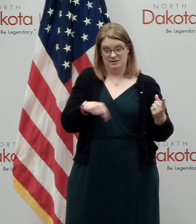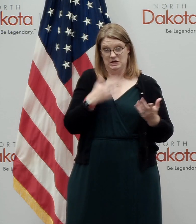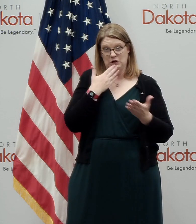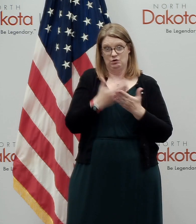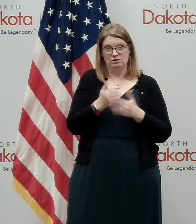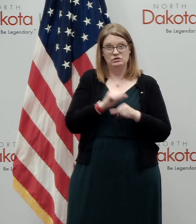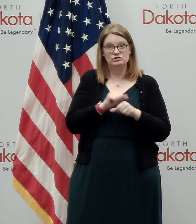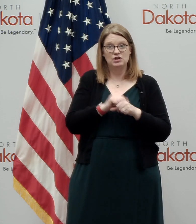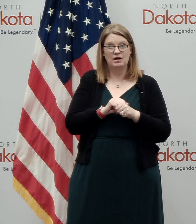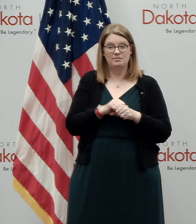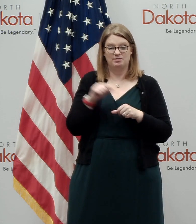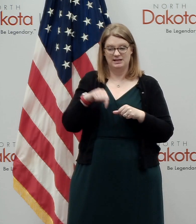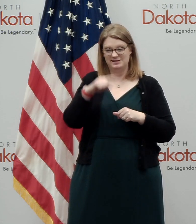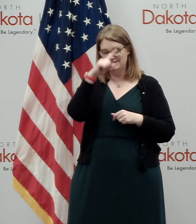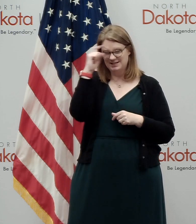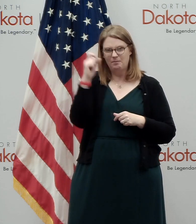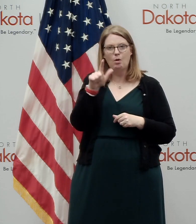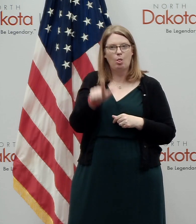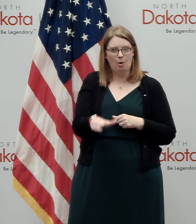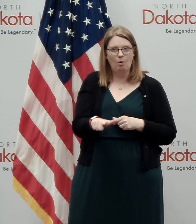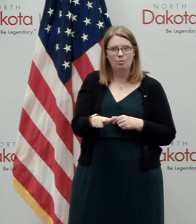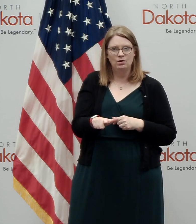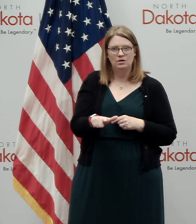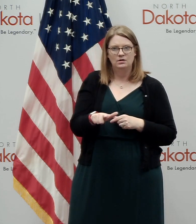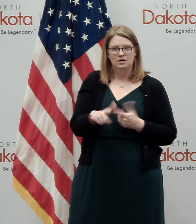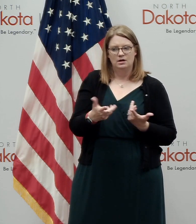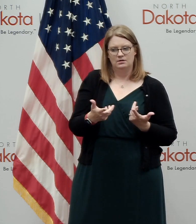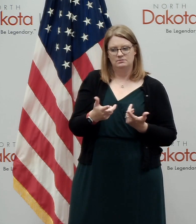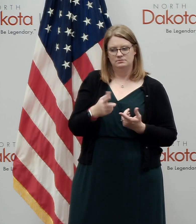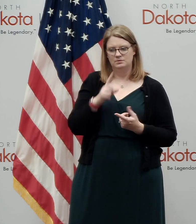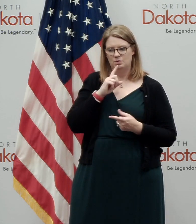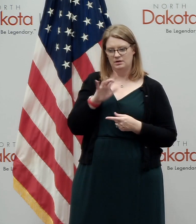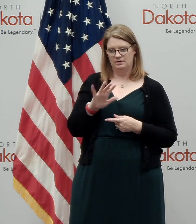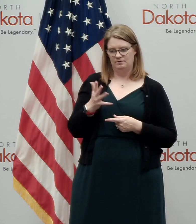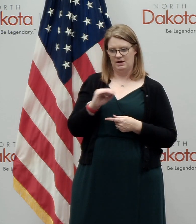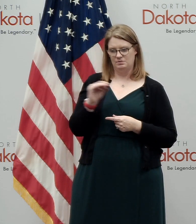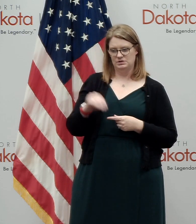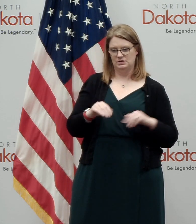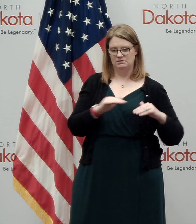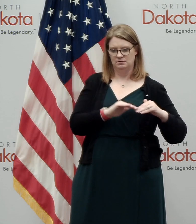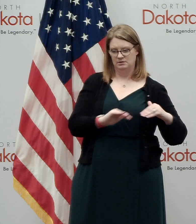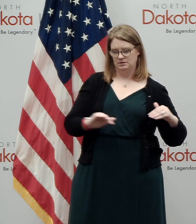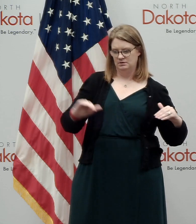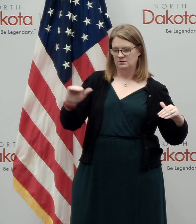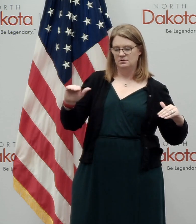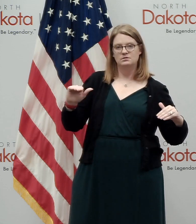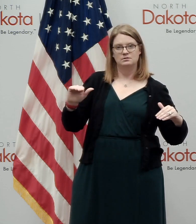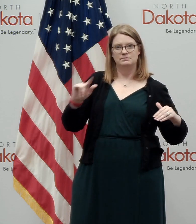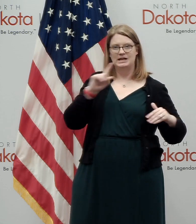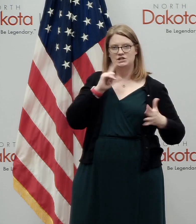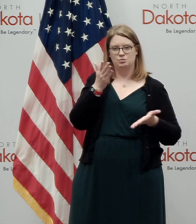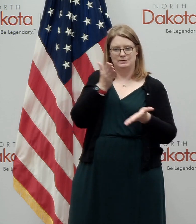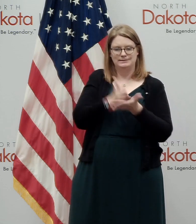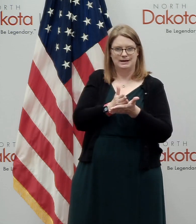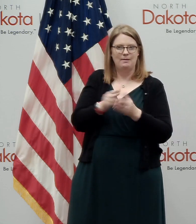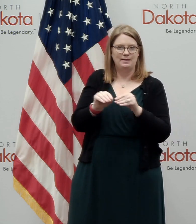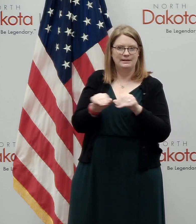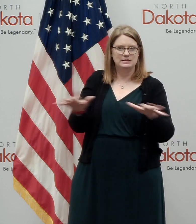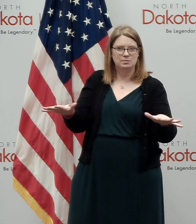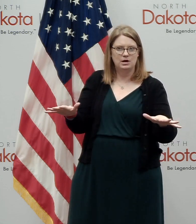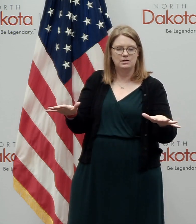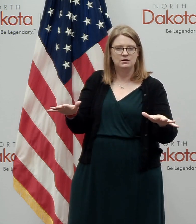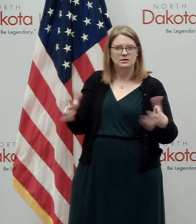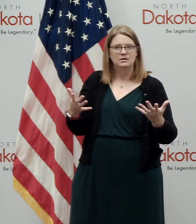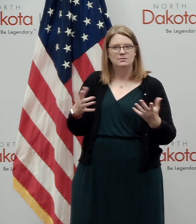low rates all summer that I'm sure five percent is, is high. And like I said, a trend line, if it's going up, we want to make sure we're stopping the spread. But I want